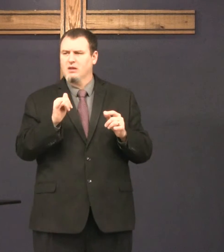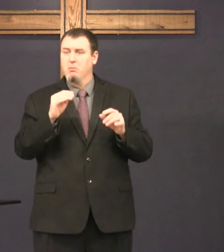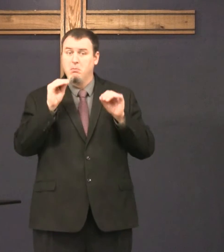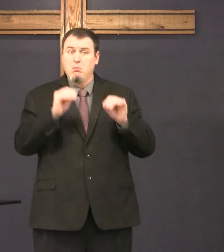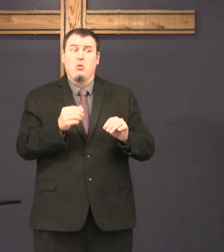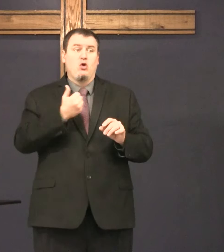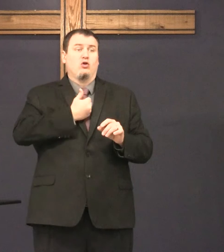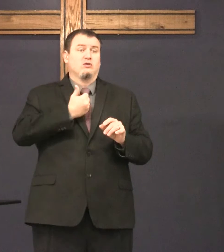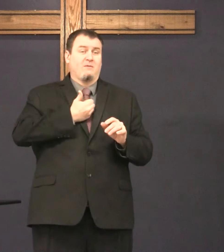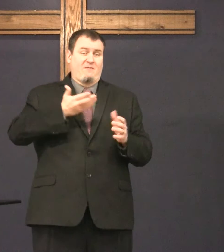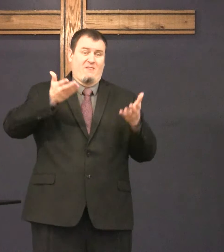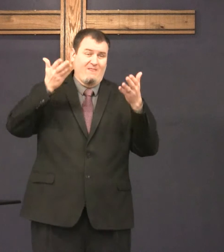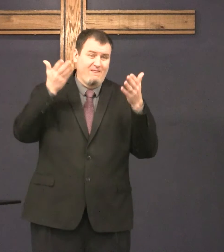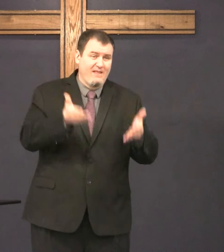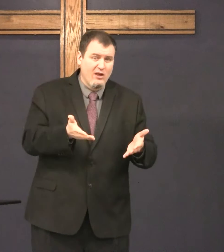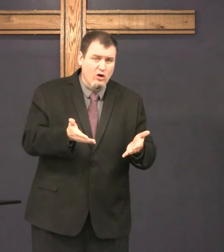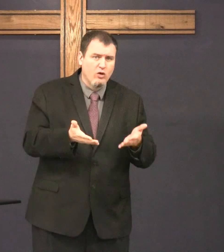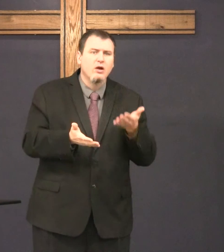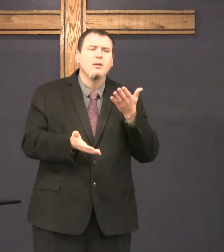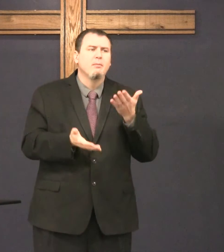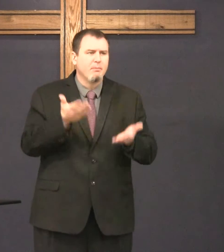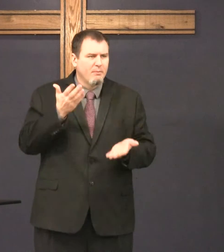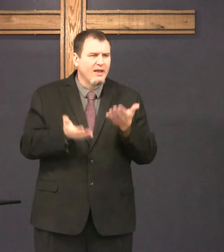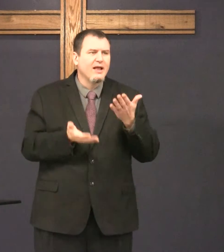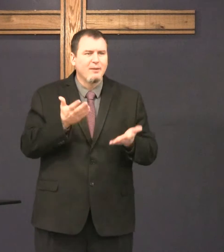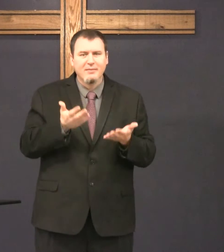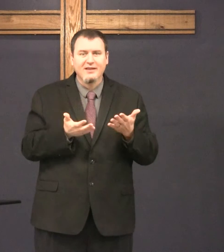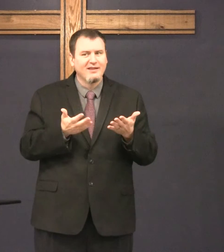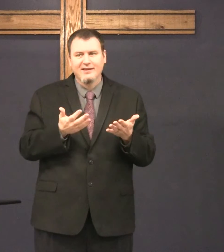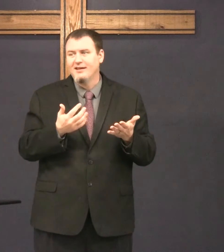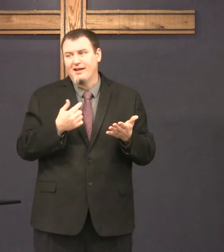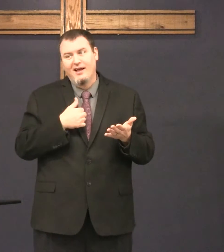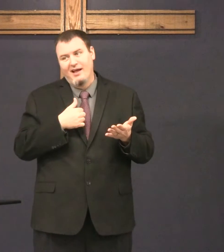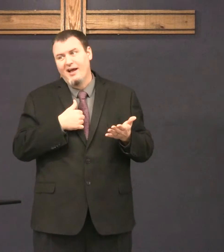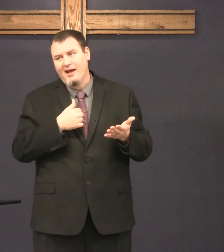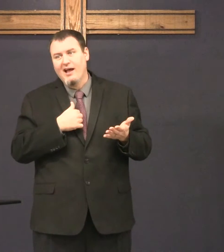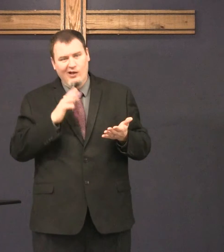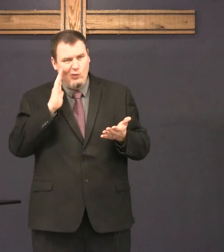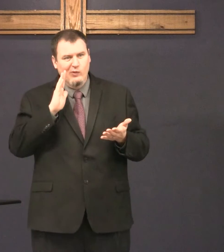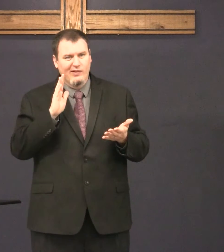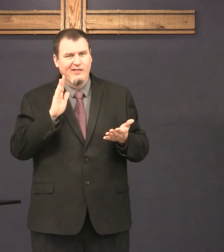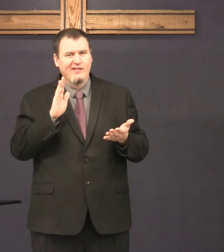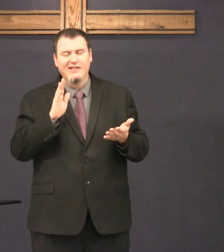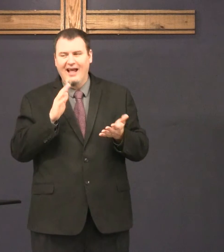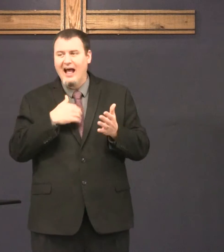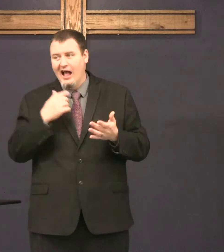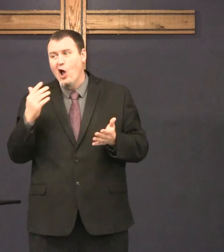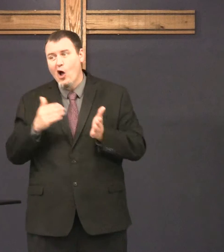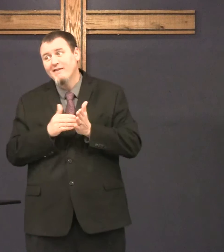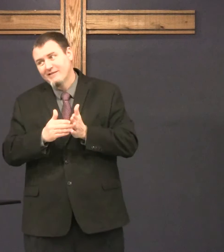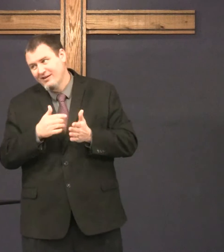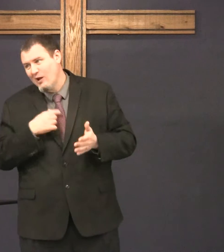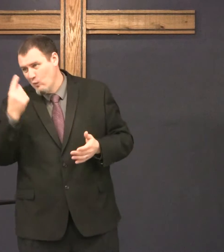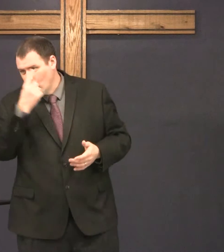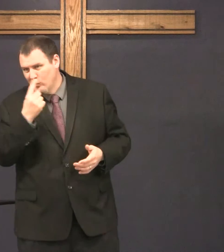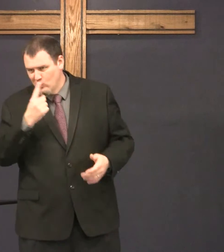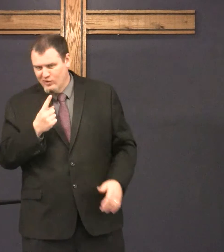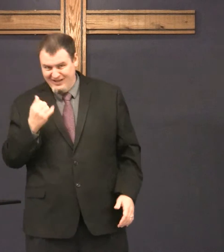But if we put ourselves there, maybe, and often,